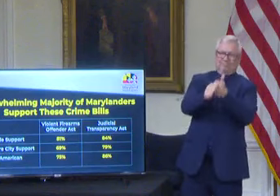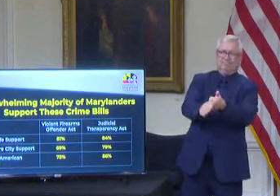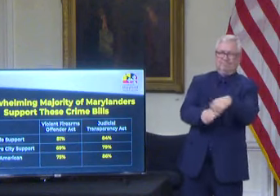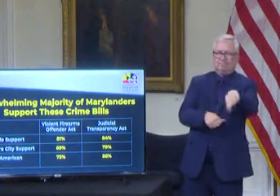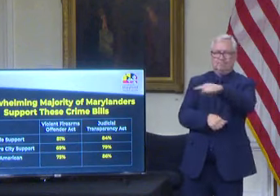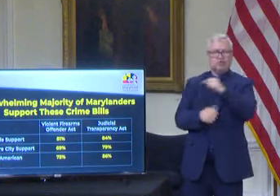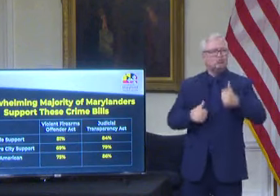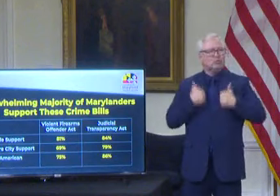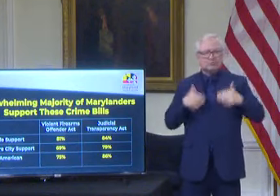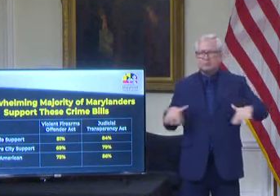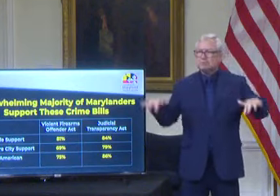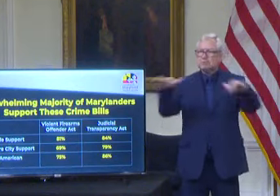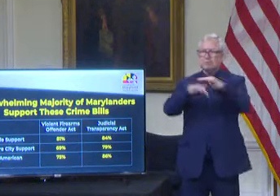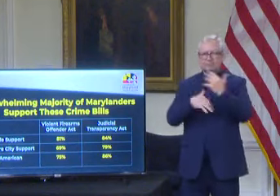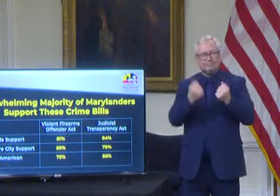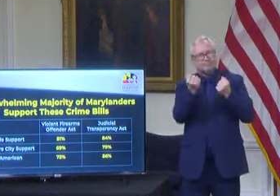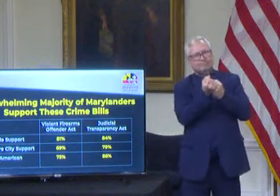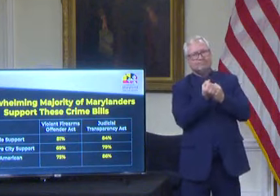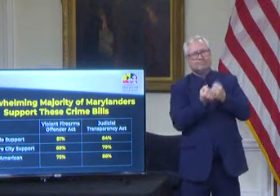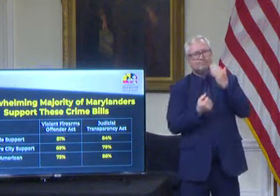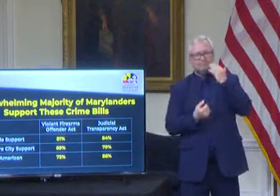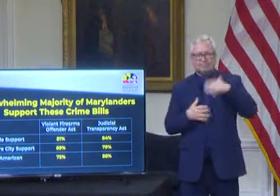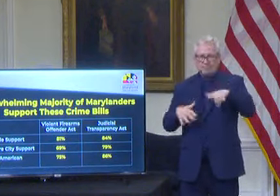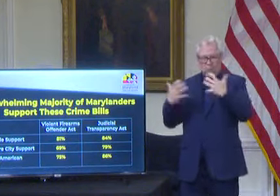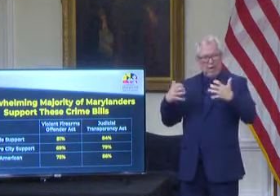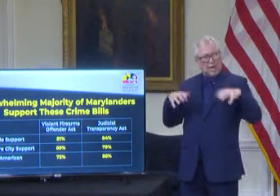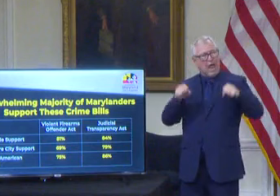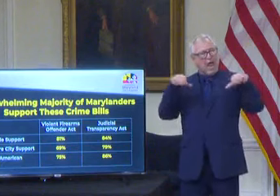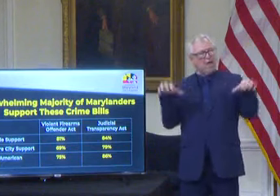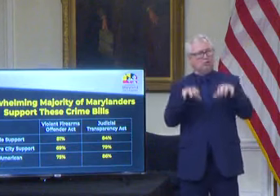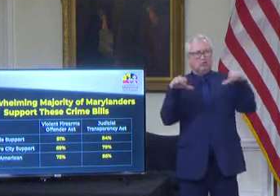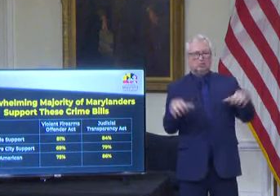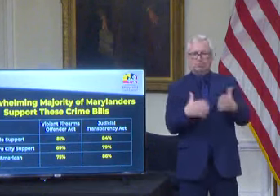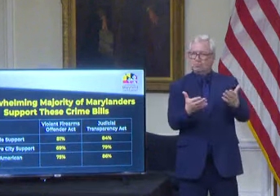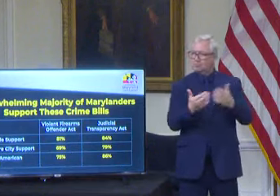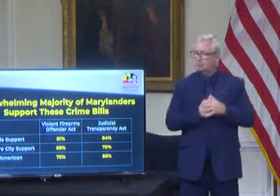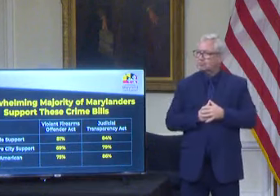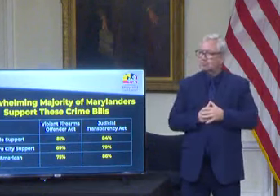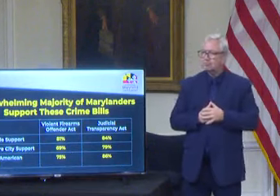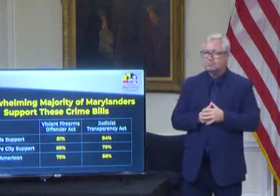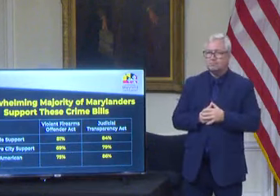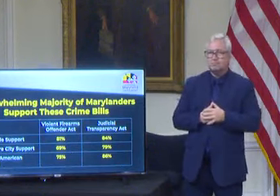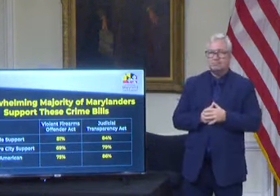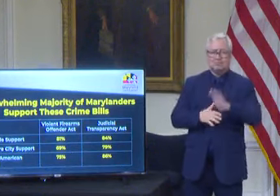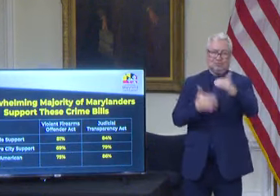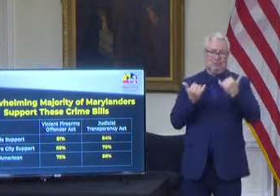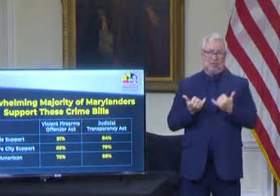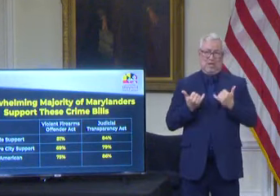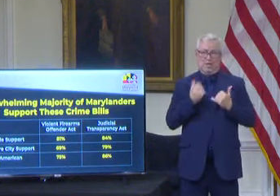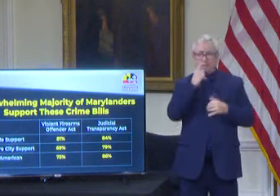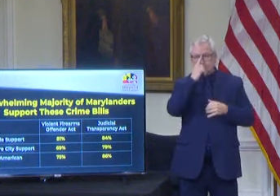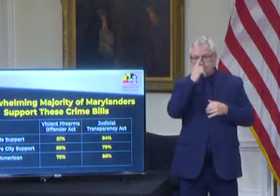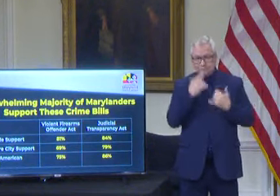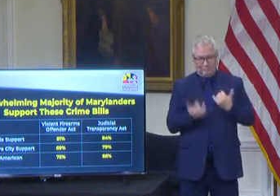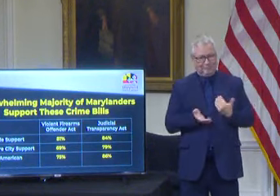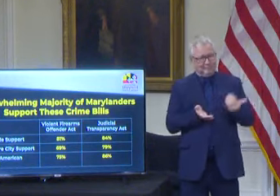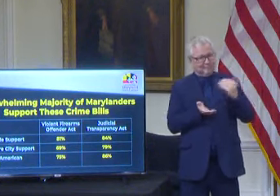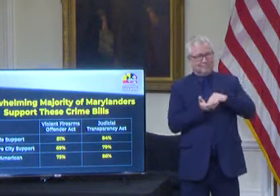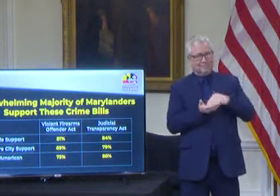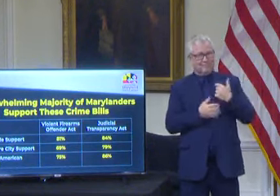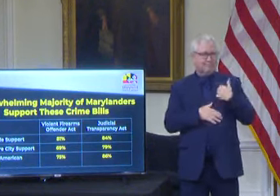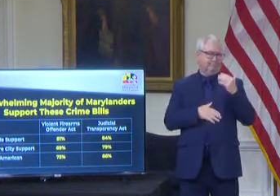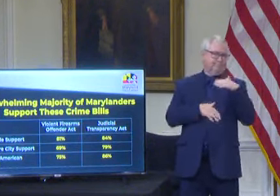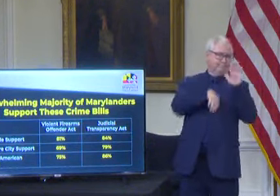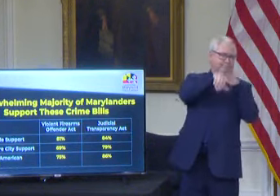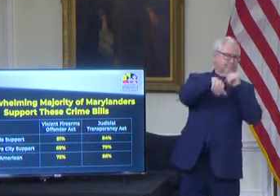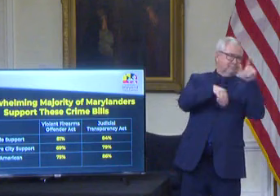by taking immediate action on this emergency legislation. Today, I am once again calling on city leaders and